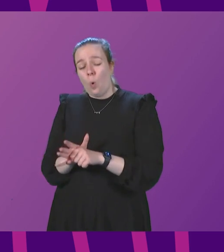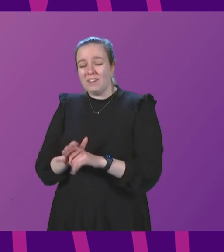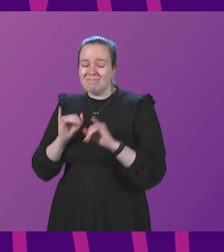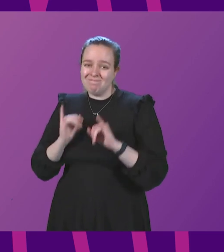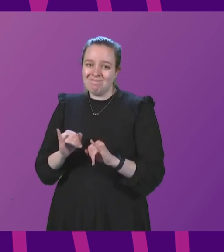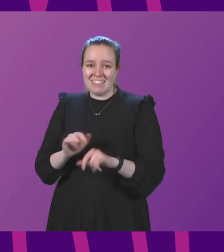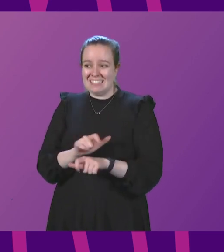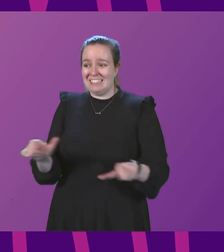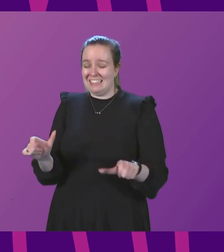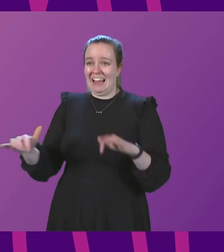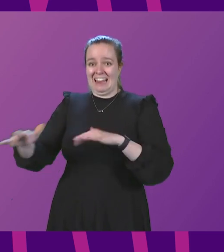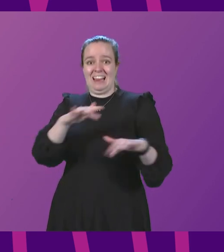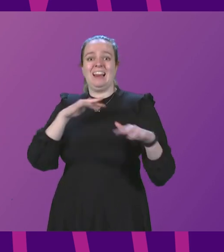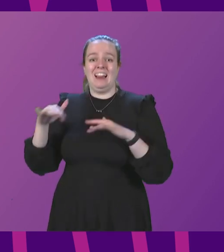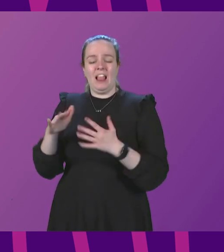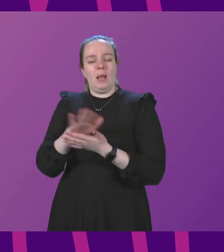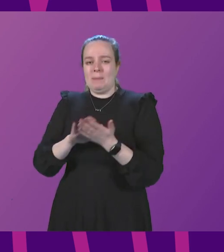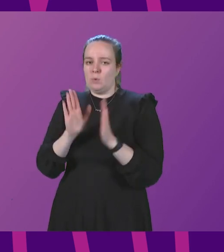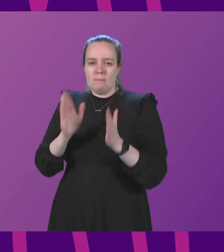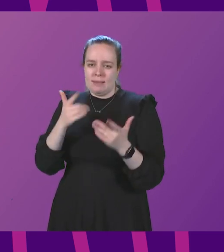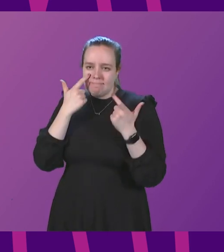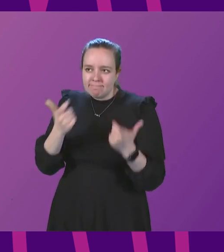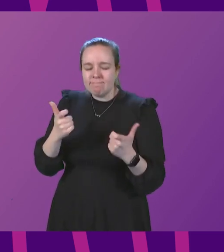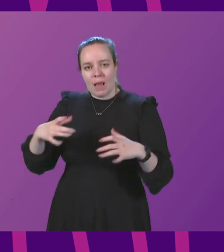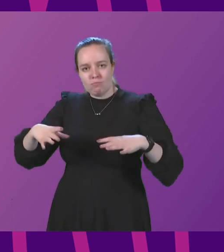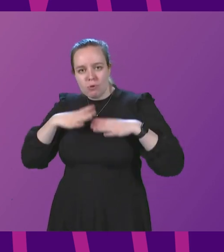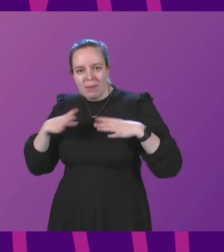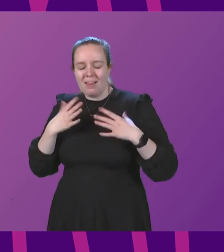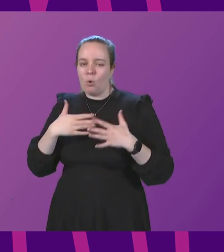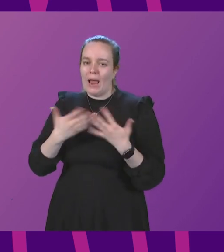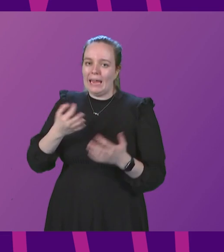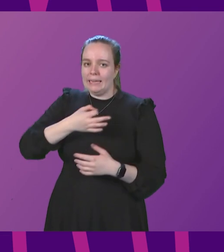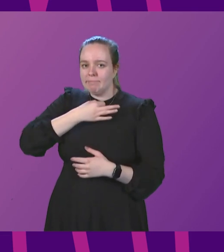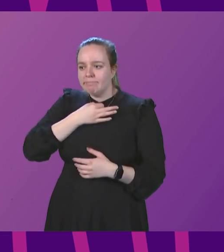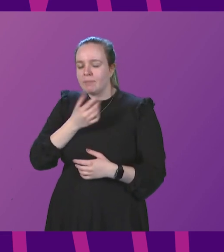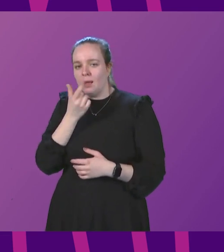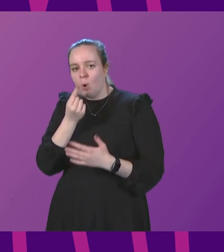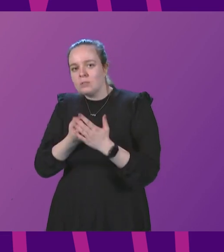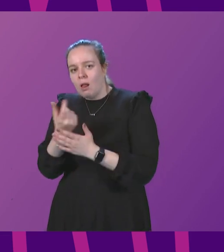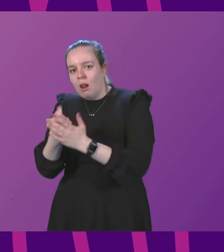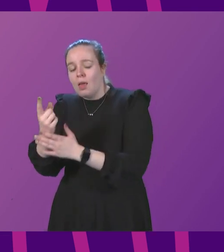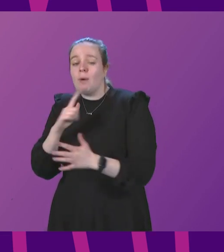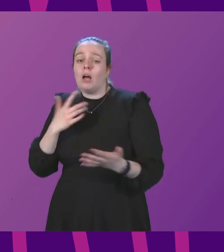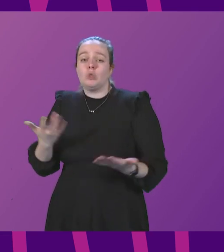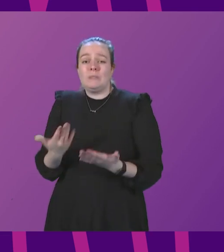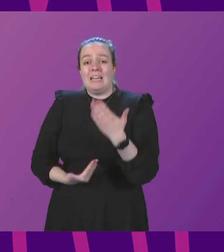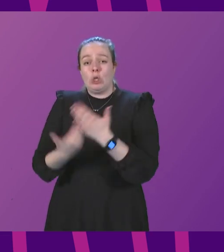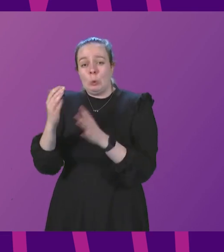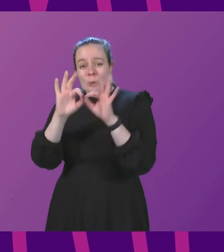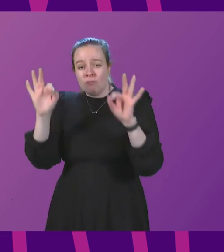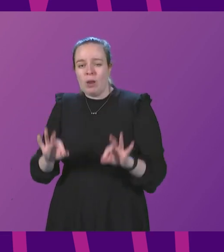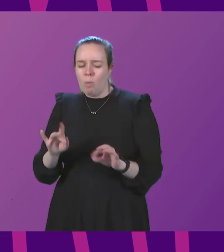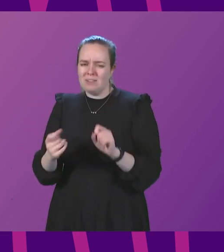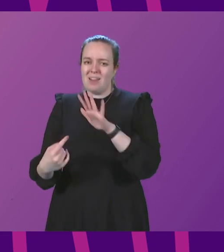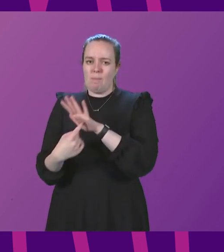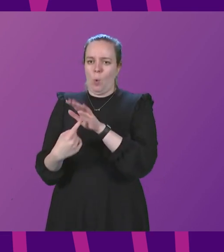still with us, and we must therefore remain vigilant and prepared for the threats it poses. But today's new framework is an important